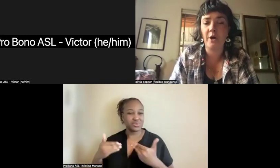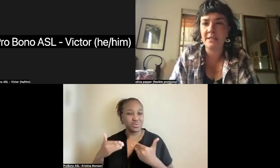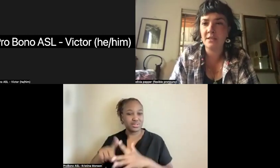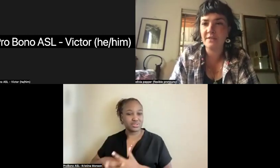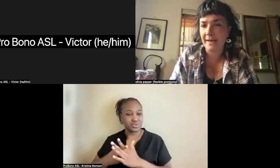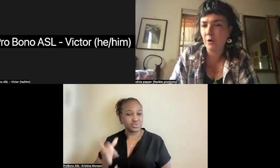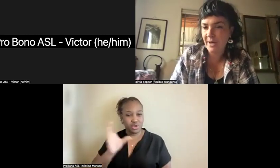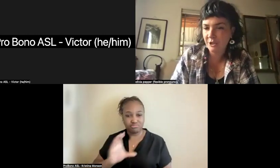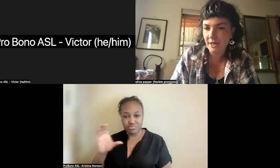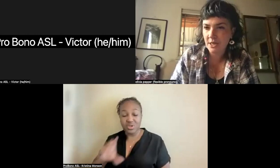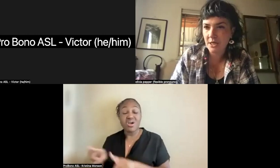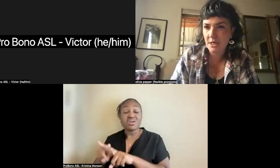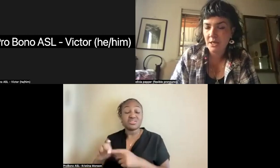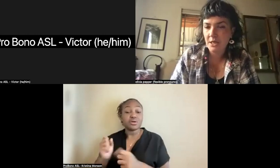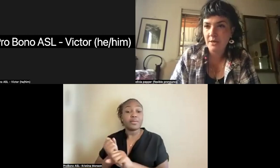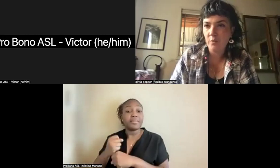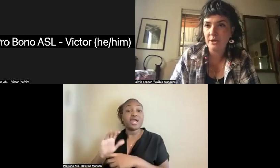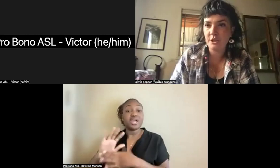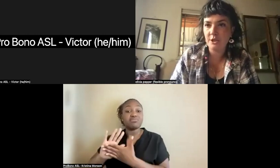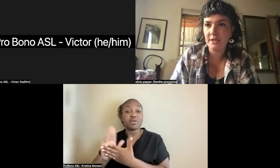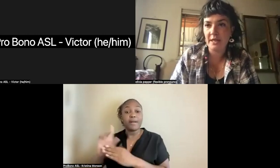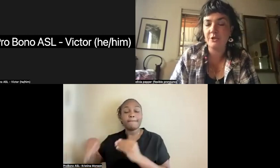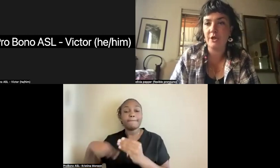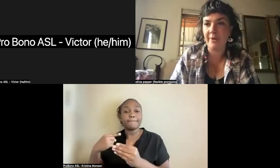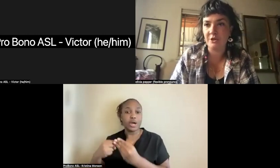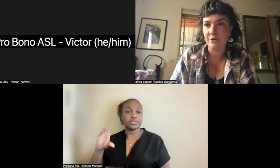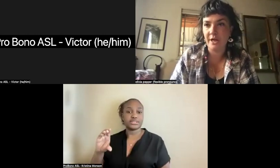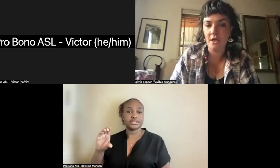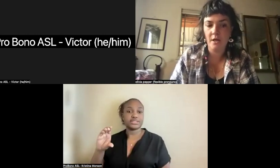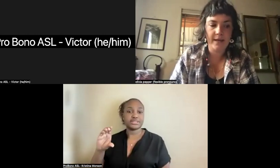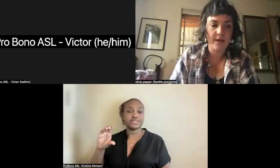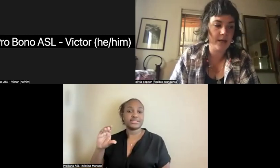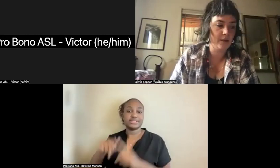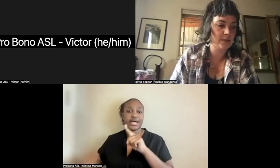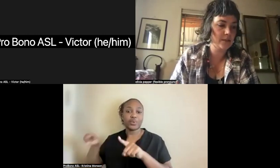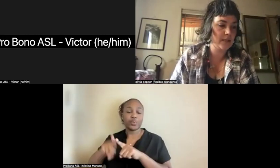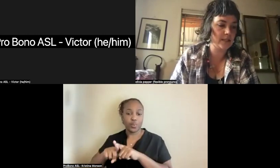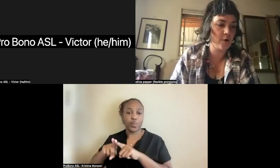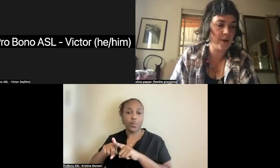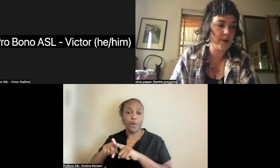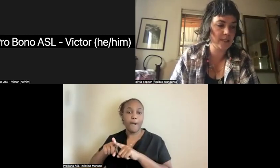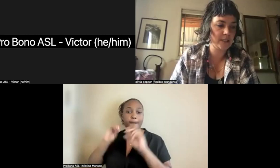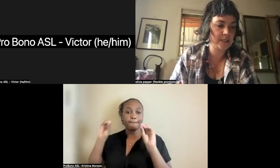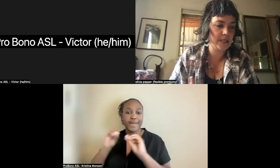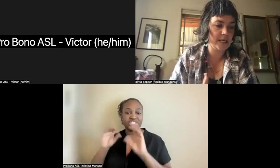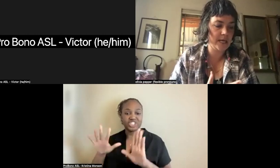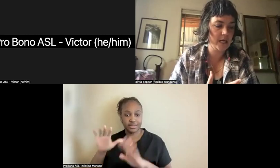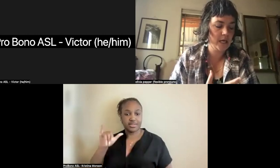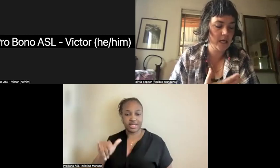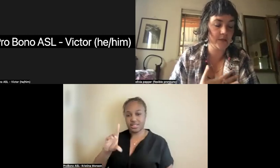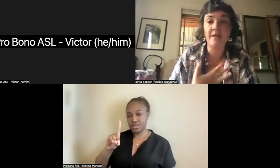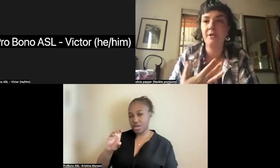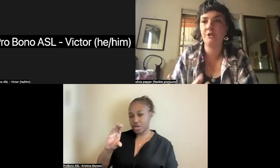the process of psycho magic, which that's a documentary and that's a great way to see